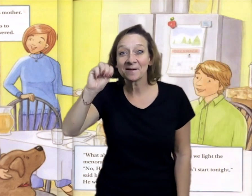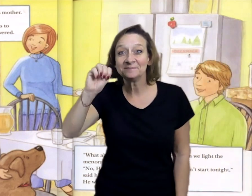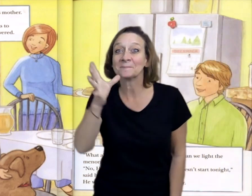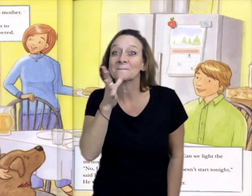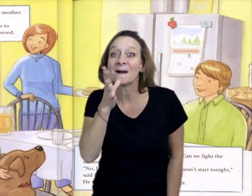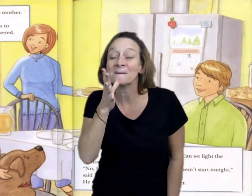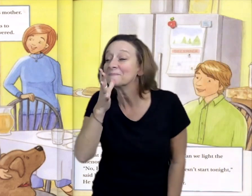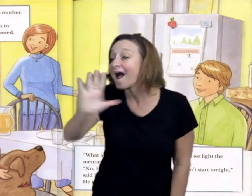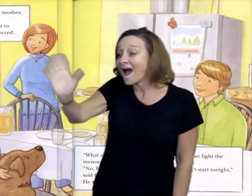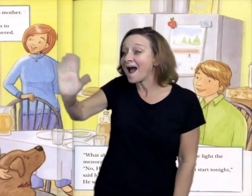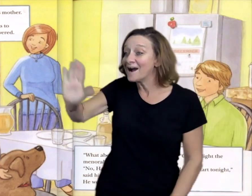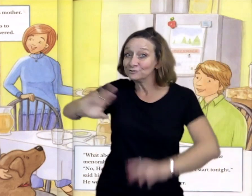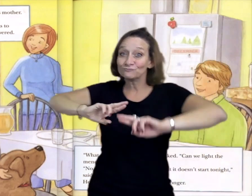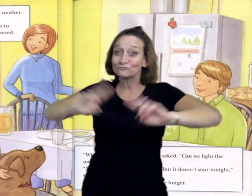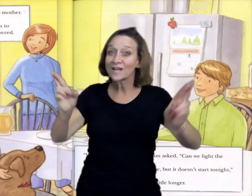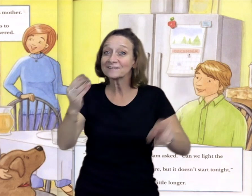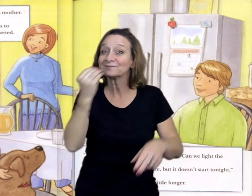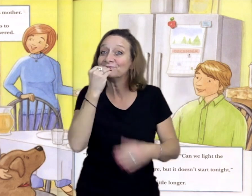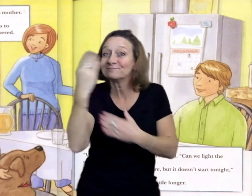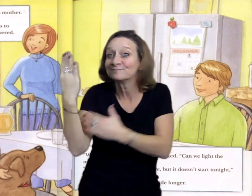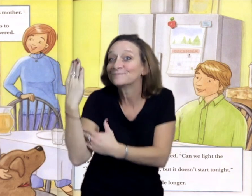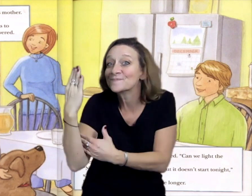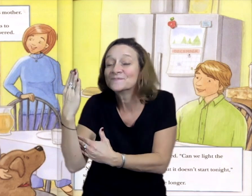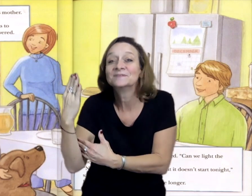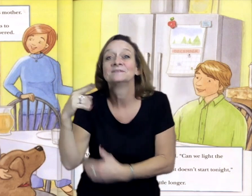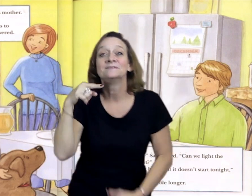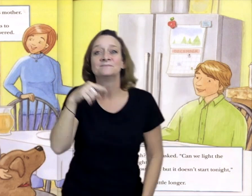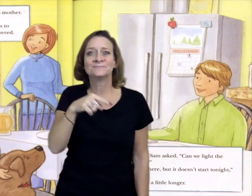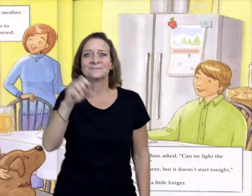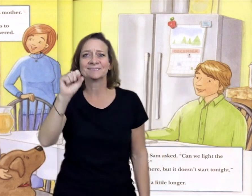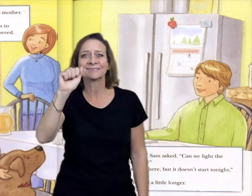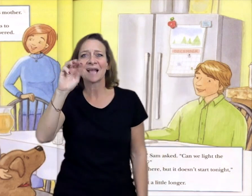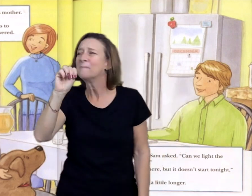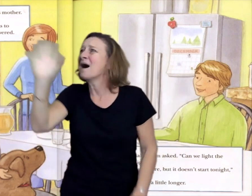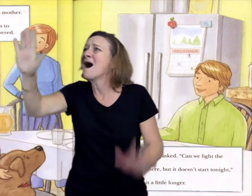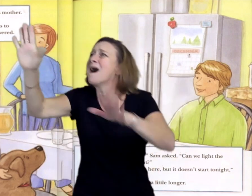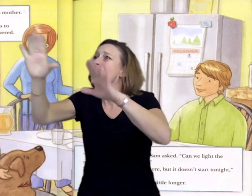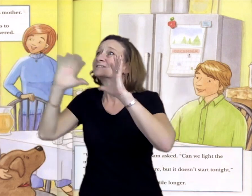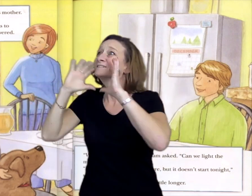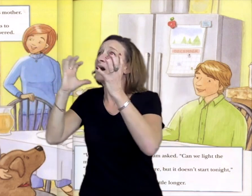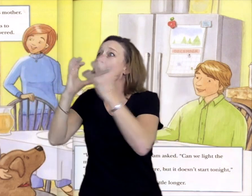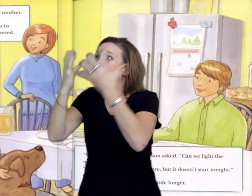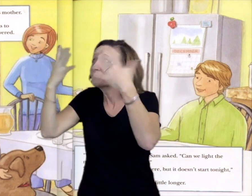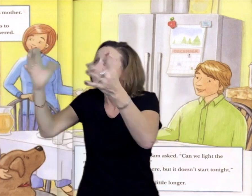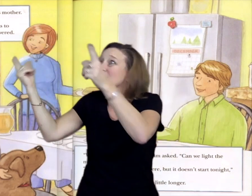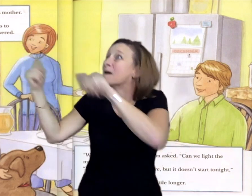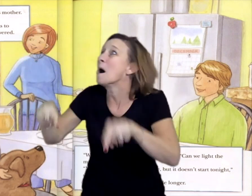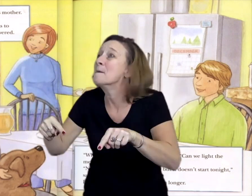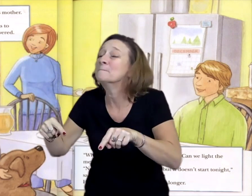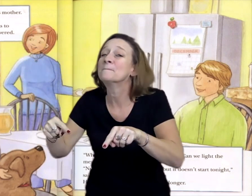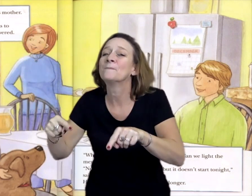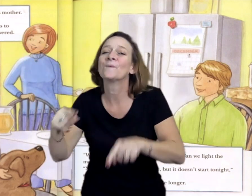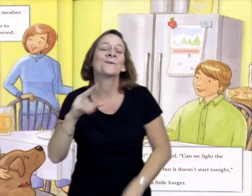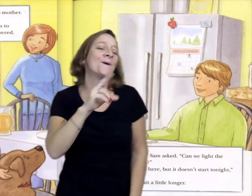Have some breakfast, Sam, said his mother. Did Santa come yet? Did asked.